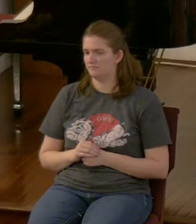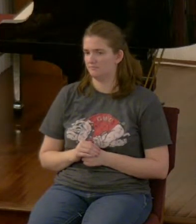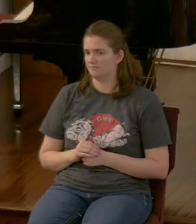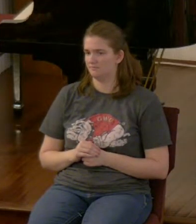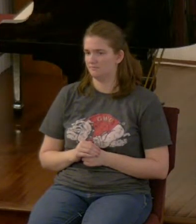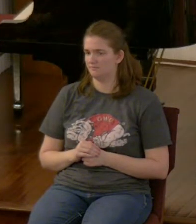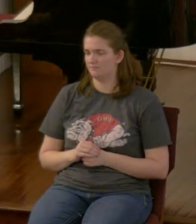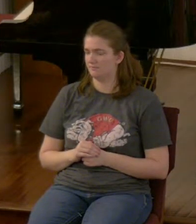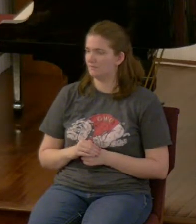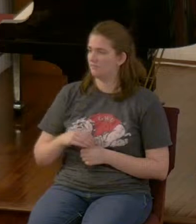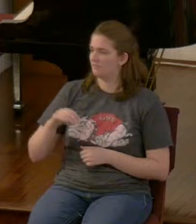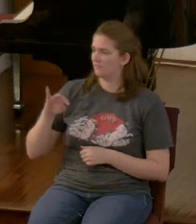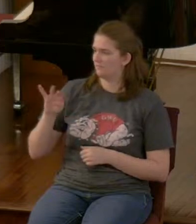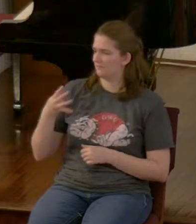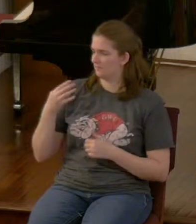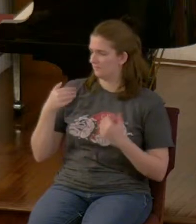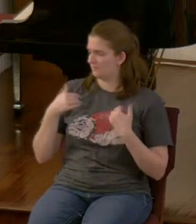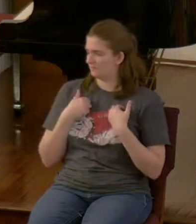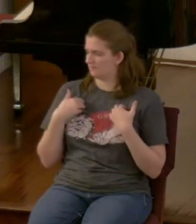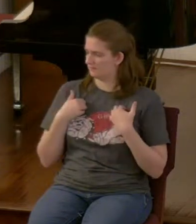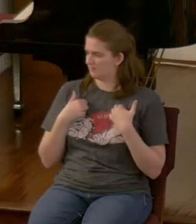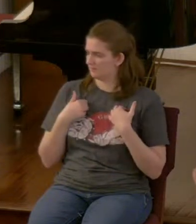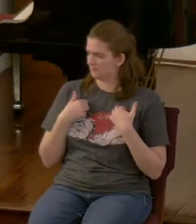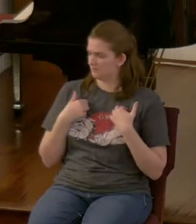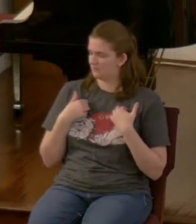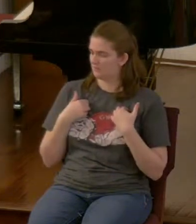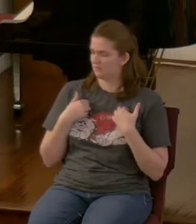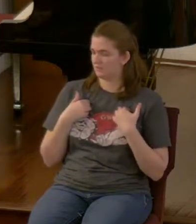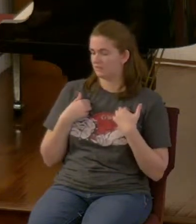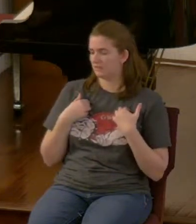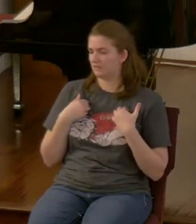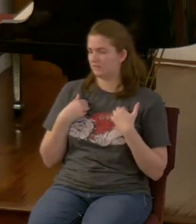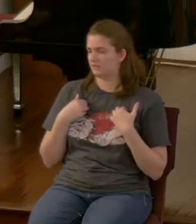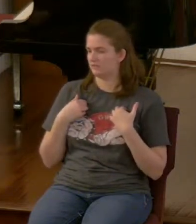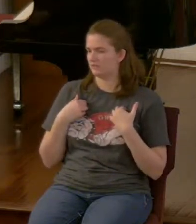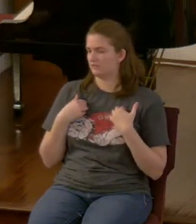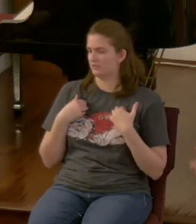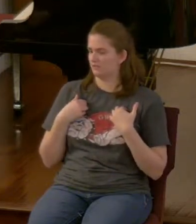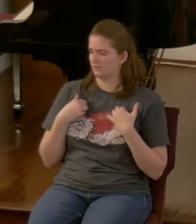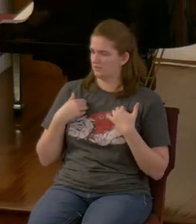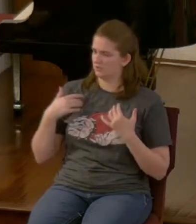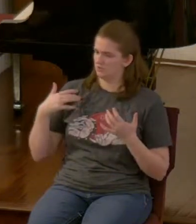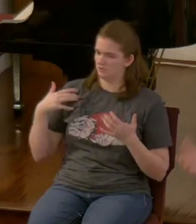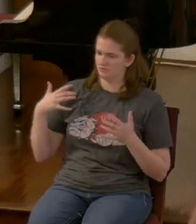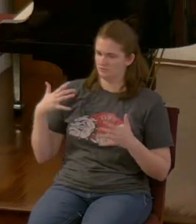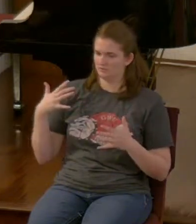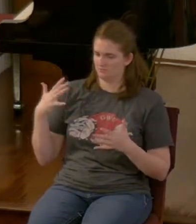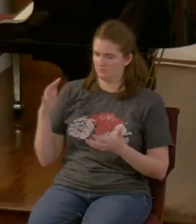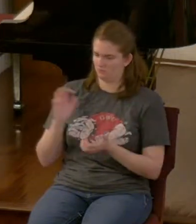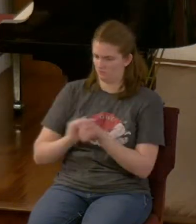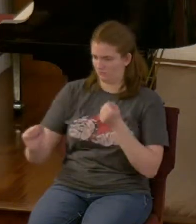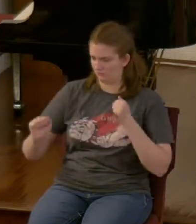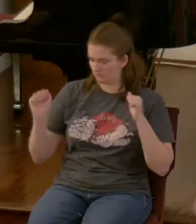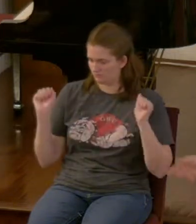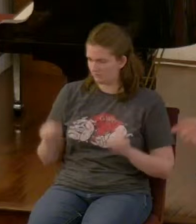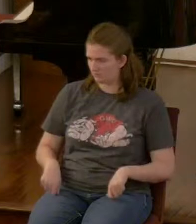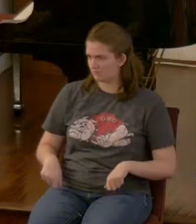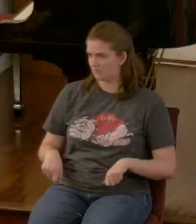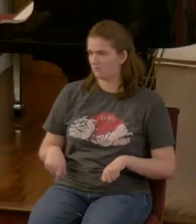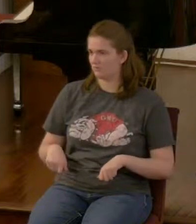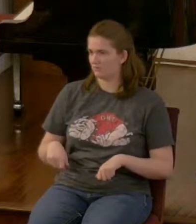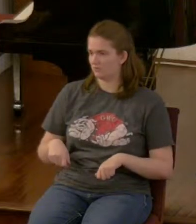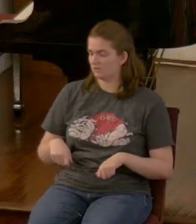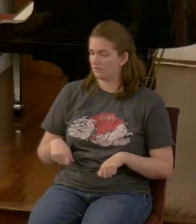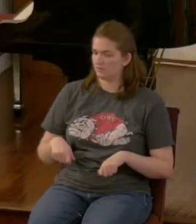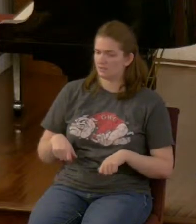the fourth beast interested Daniel because it was a great destructive power because of the conspicuous horn and because of the fight against